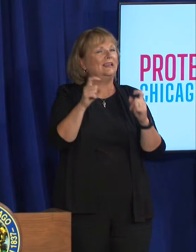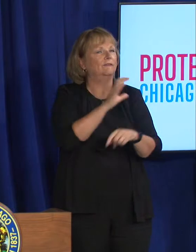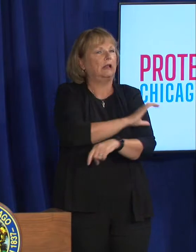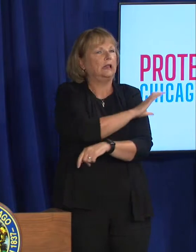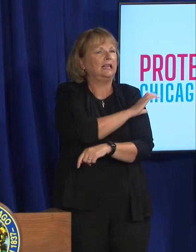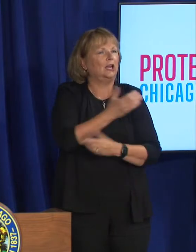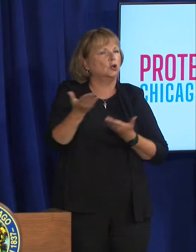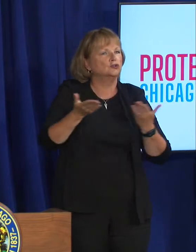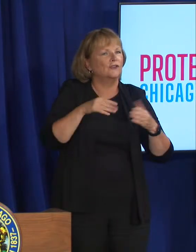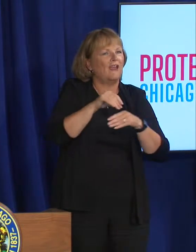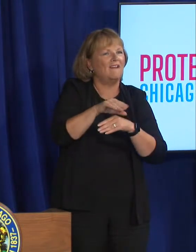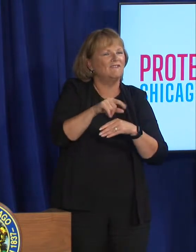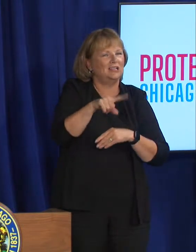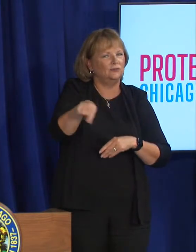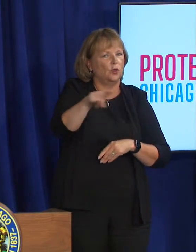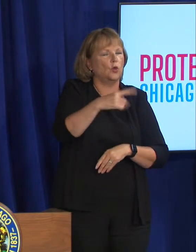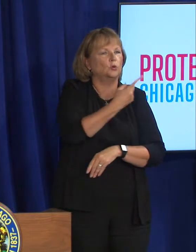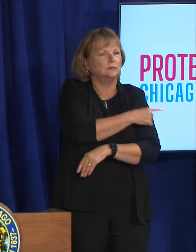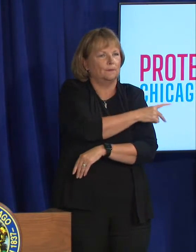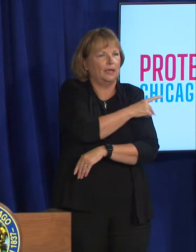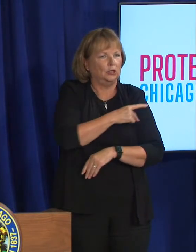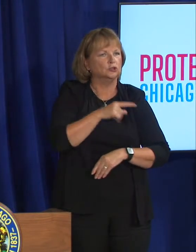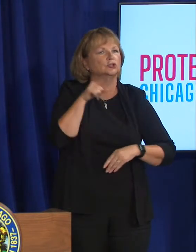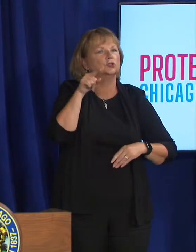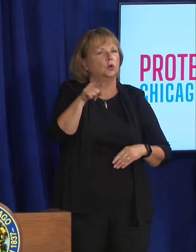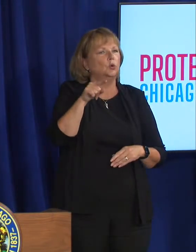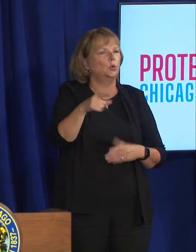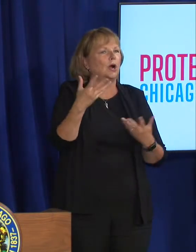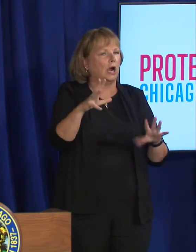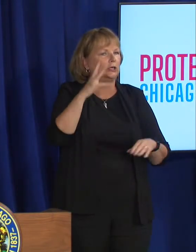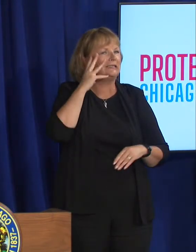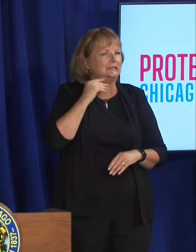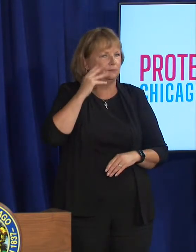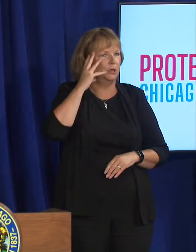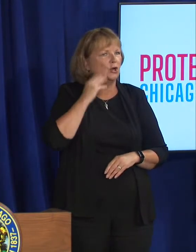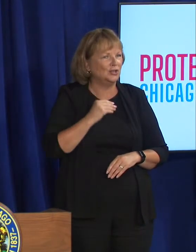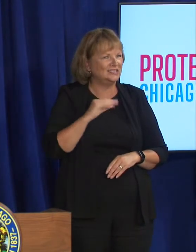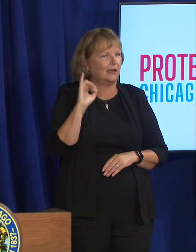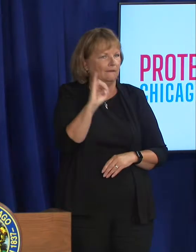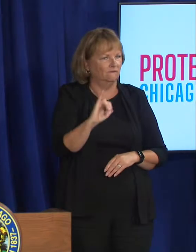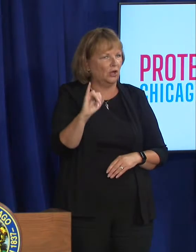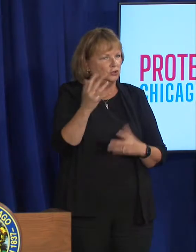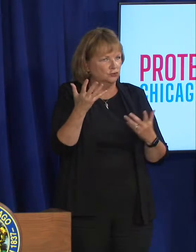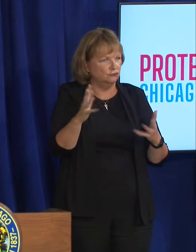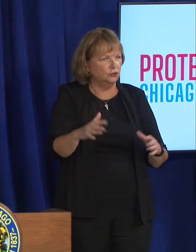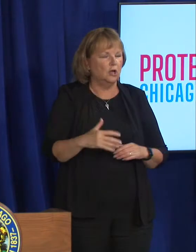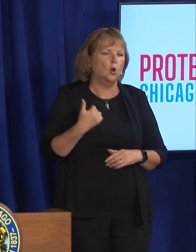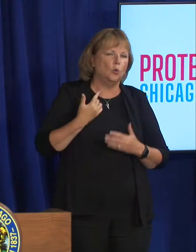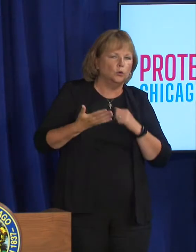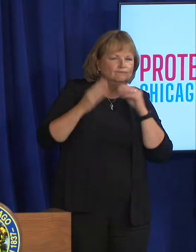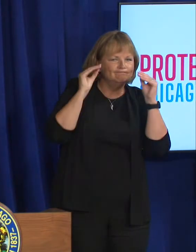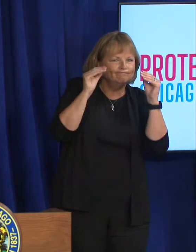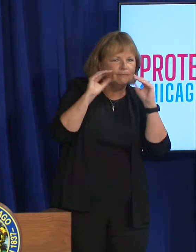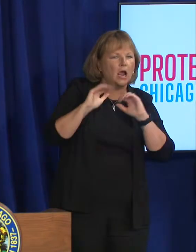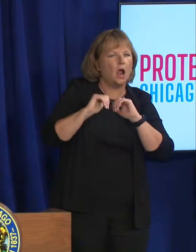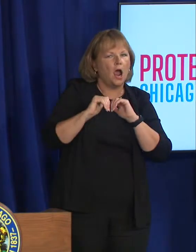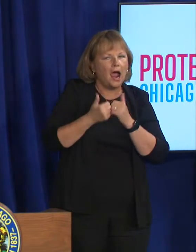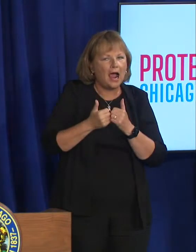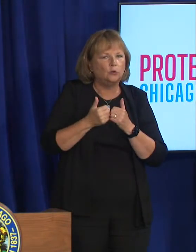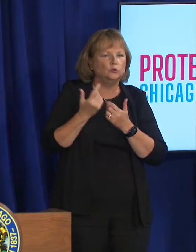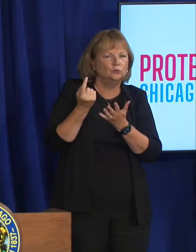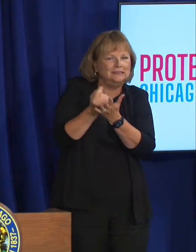services for patients that are experiencing this infection helping them understand how to